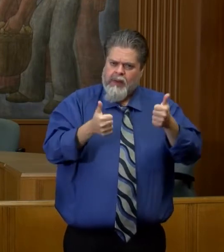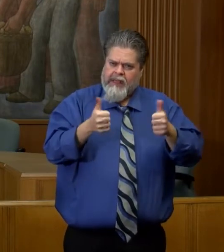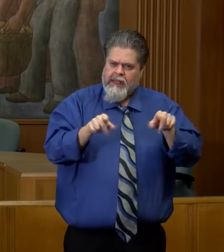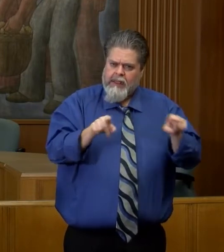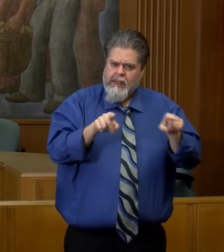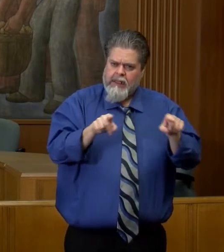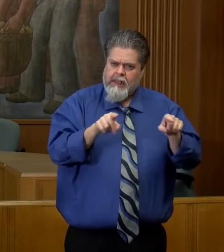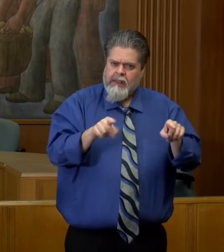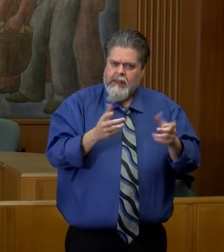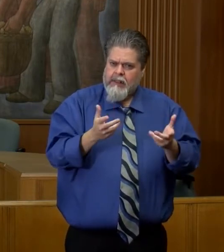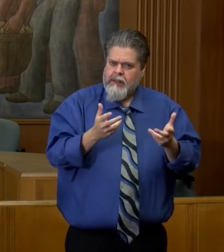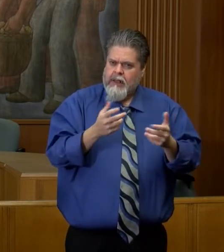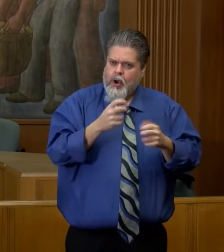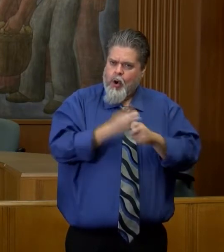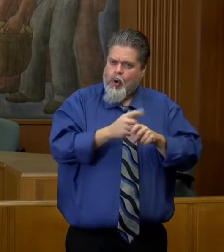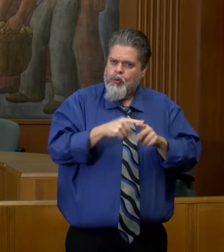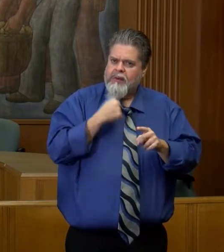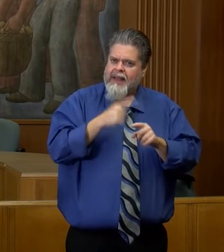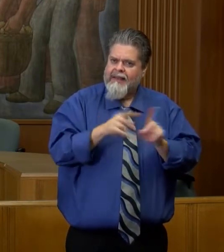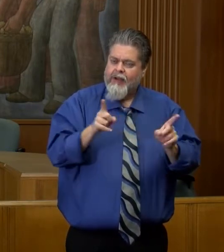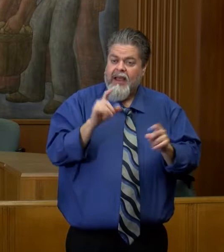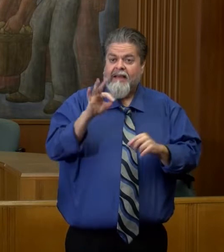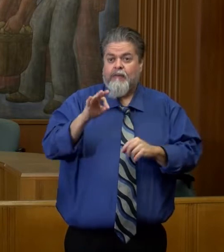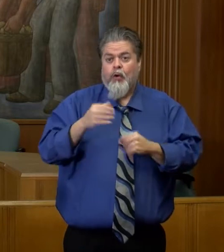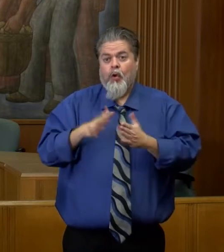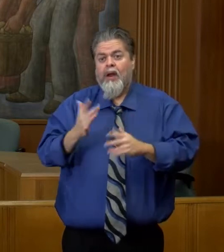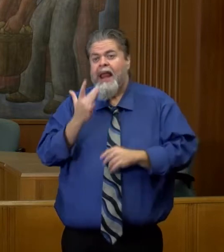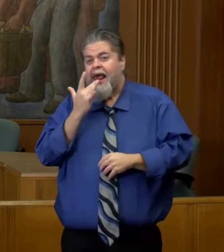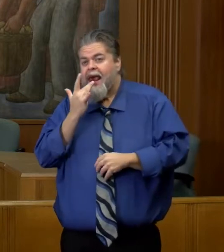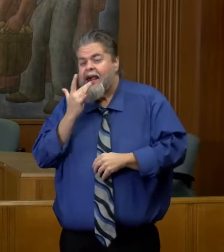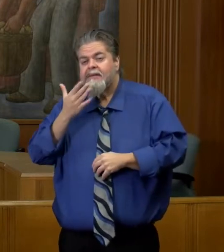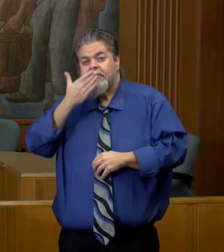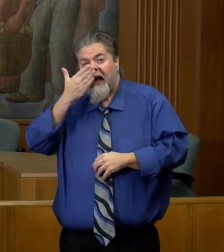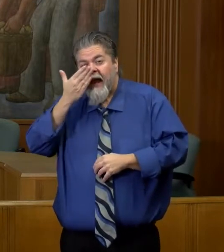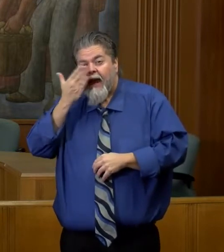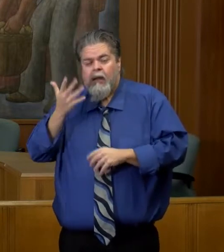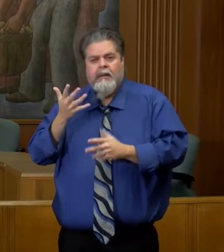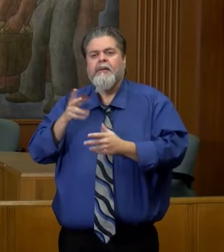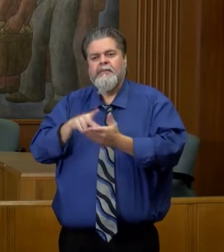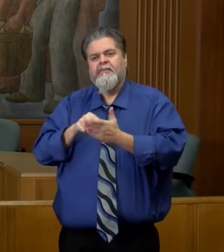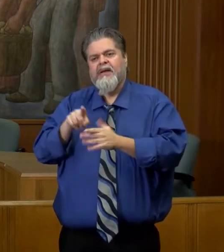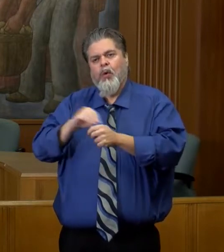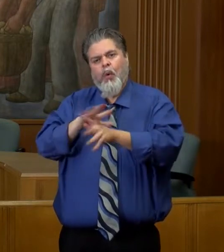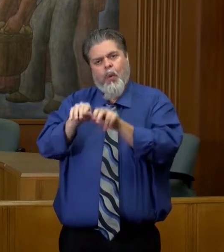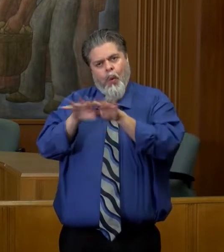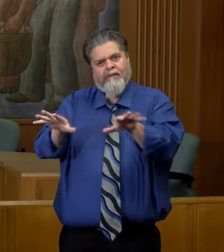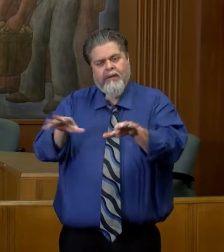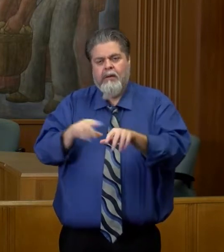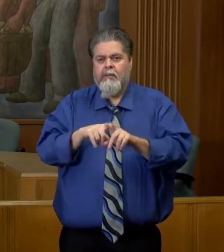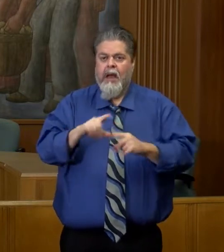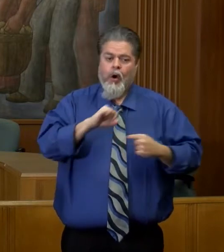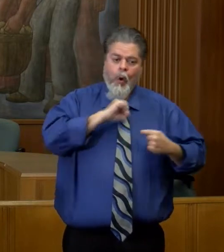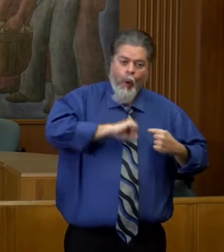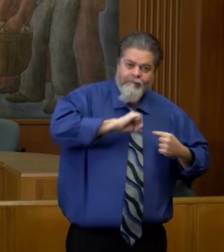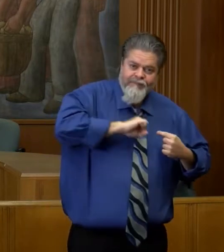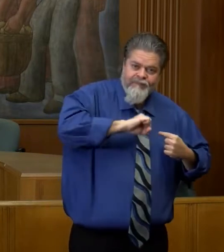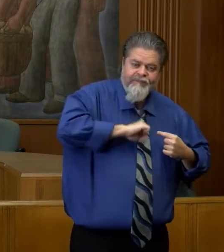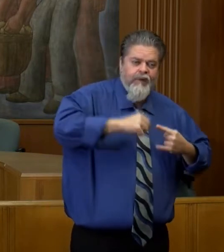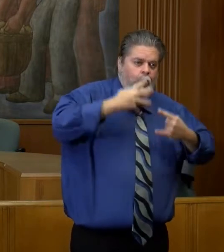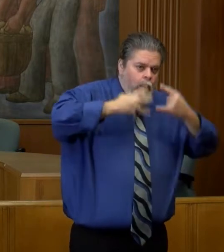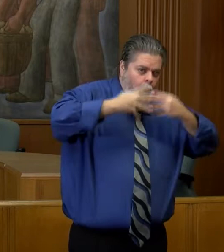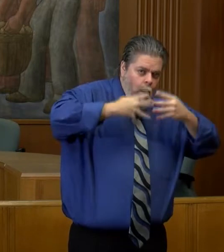certain things. If you lose taste and smell, you have COVID. But there's so many other things, you know, mild cough, runny nose,